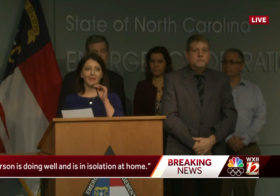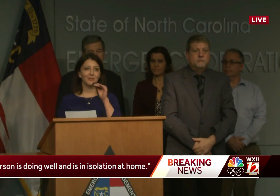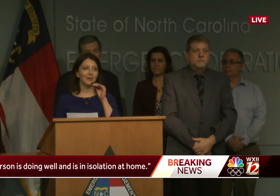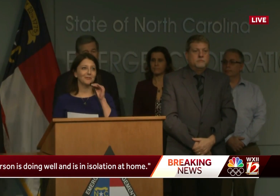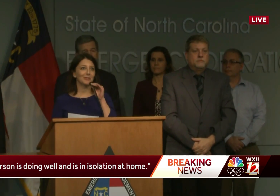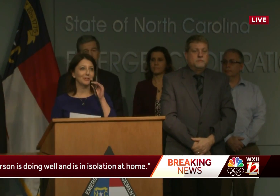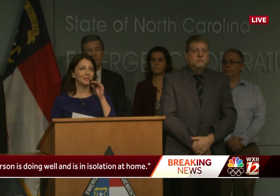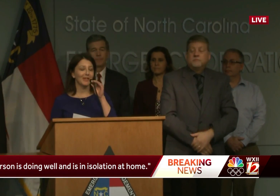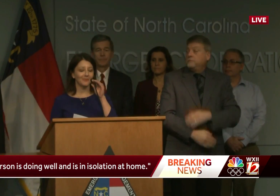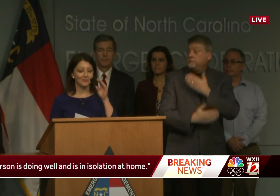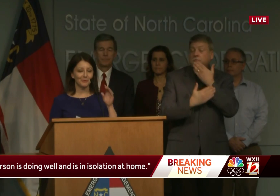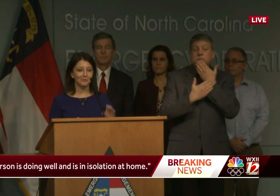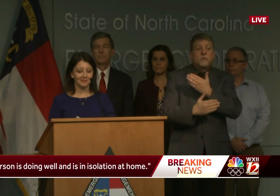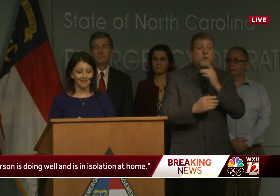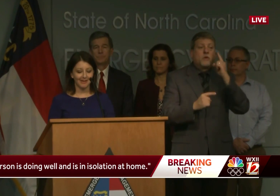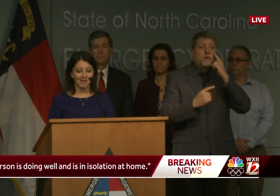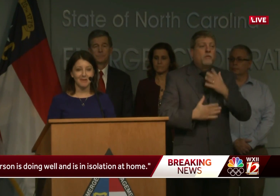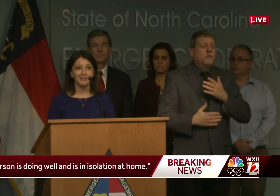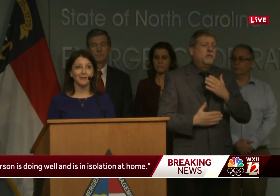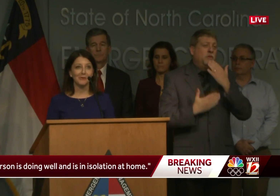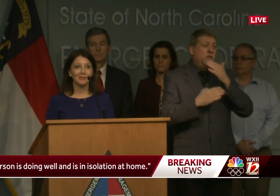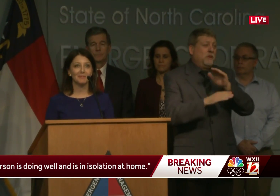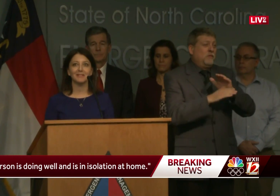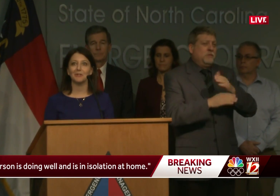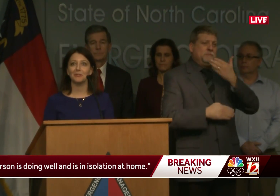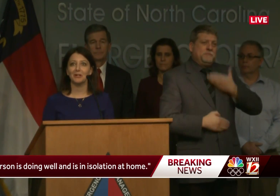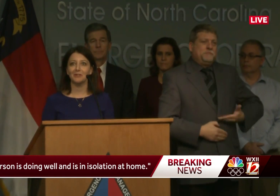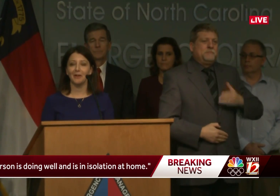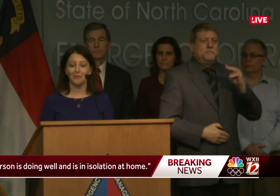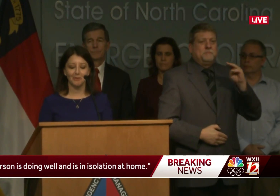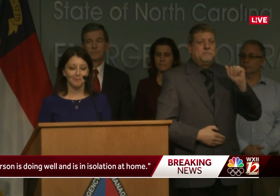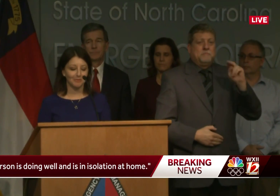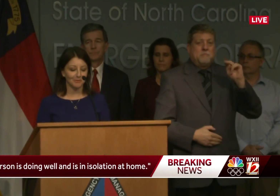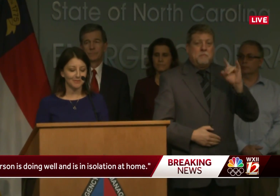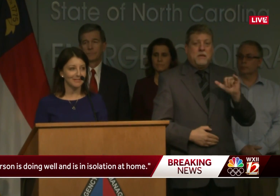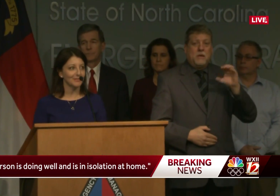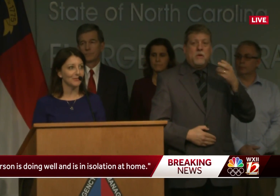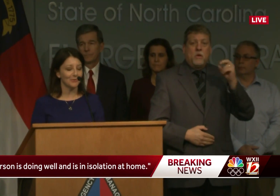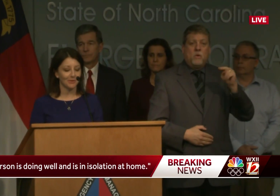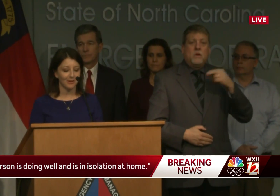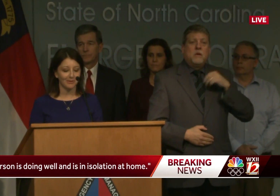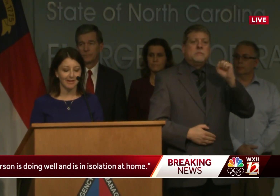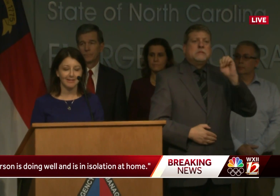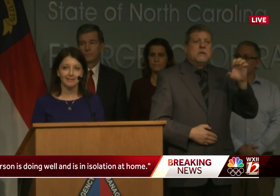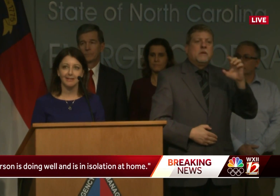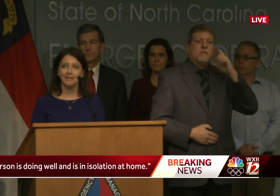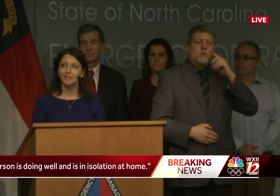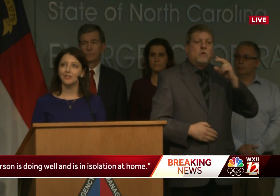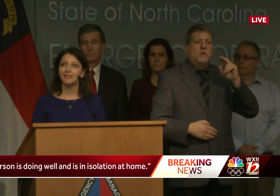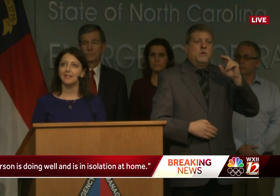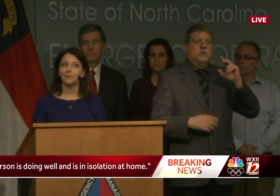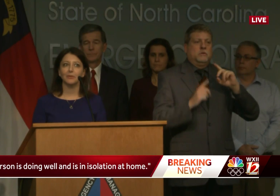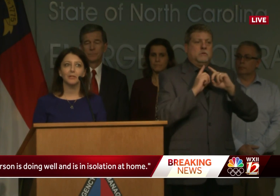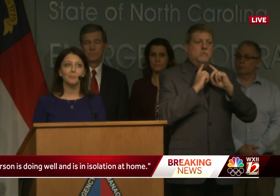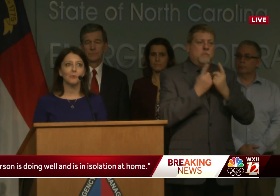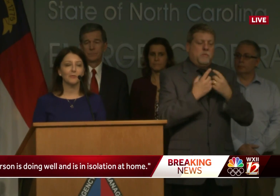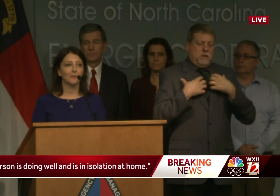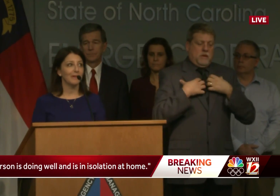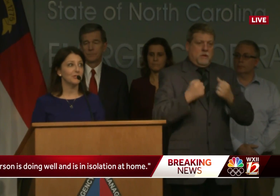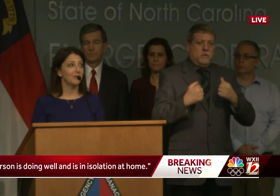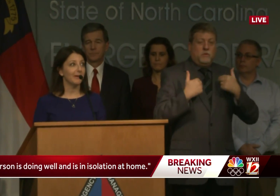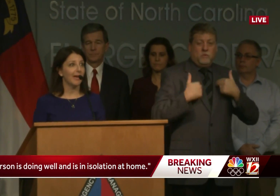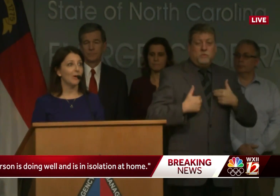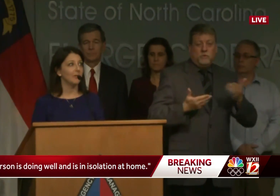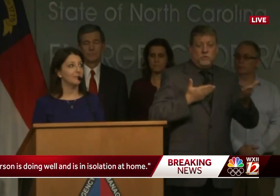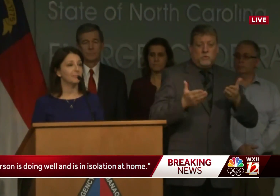Thank you, Governor. Good afternoon. I'm Mandy Cohen. I'm the Secretary of Health and Human Services for North Carolina. Just to give you a little more